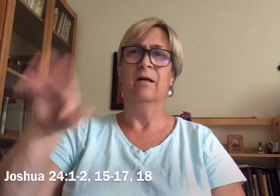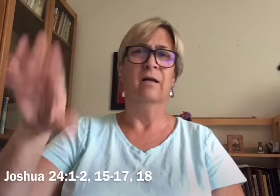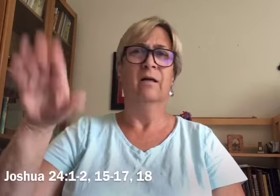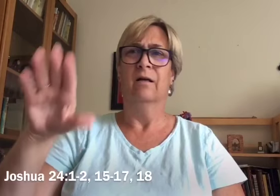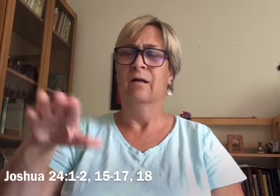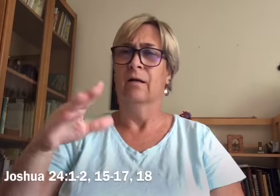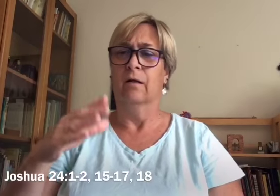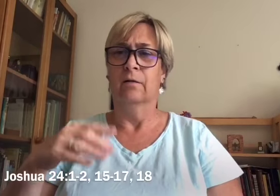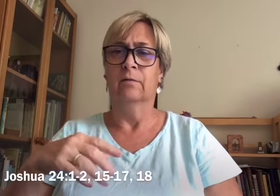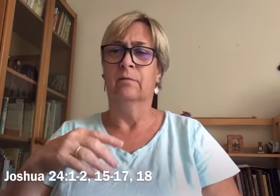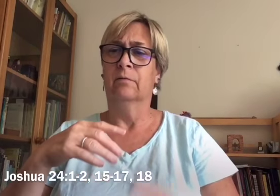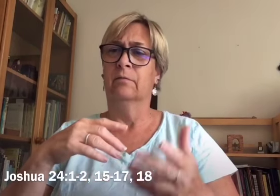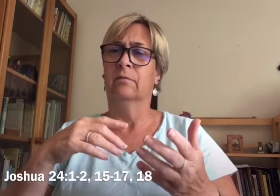But the people answered,